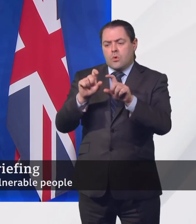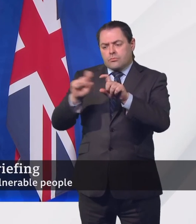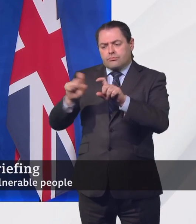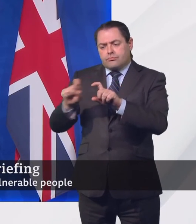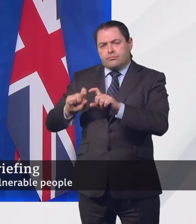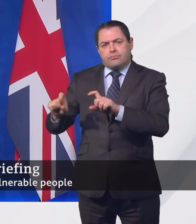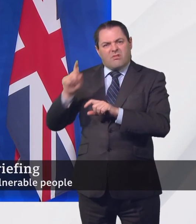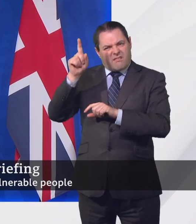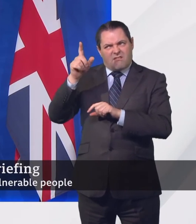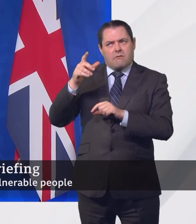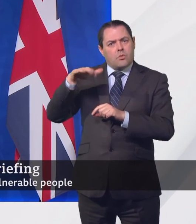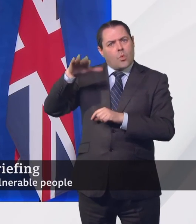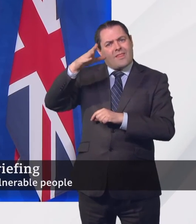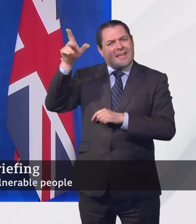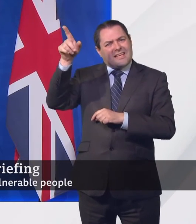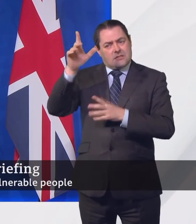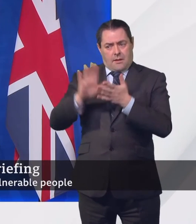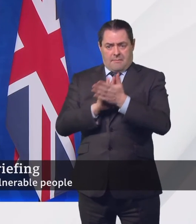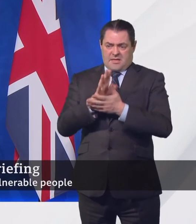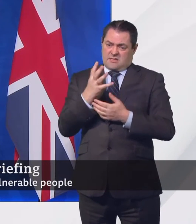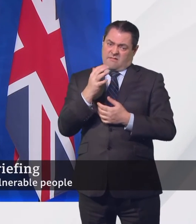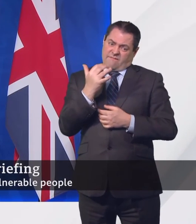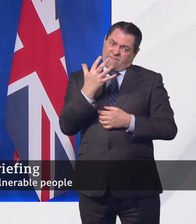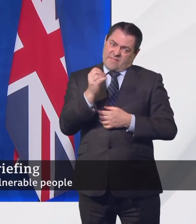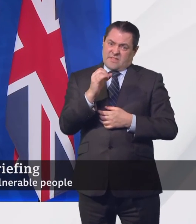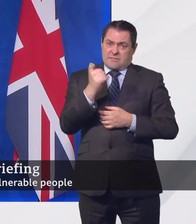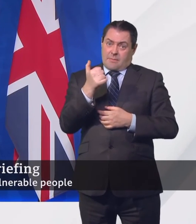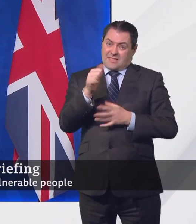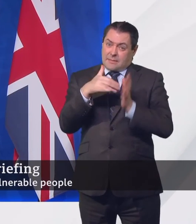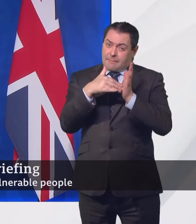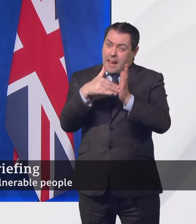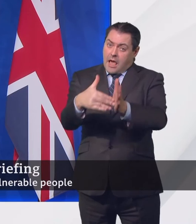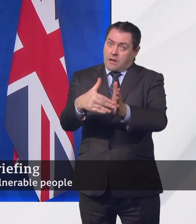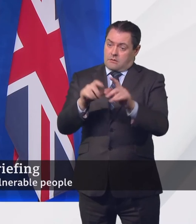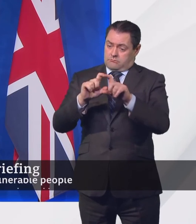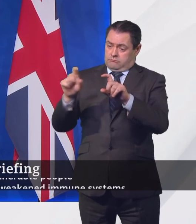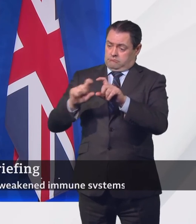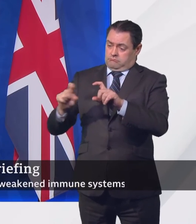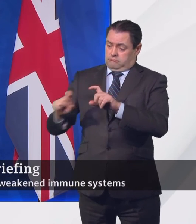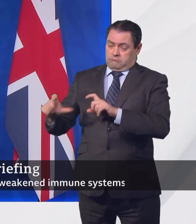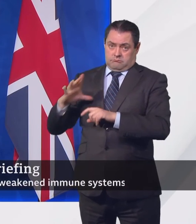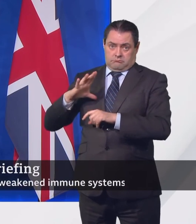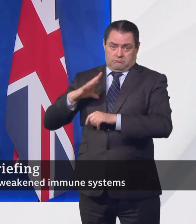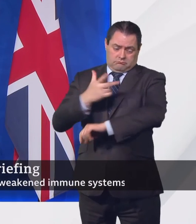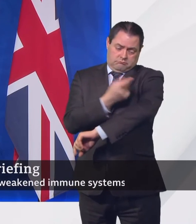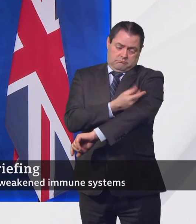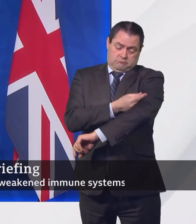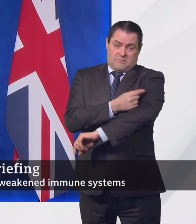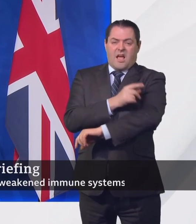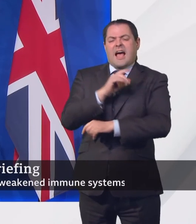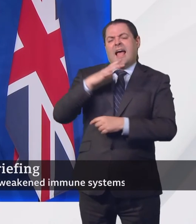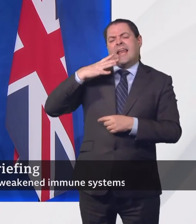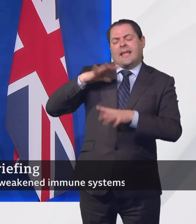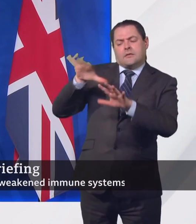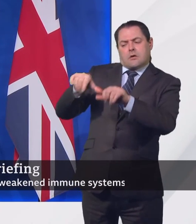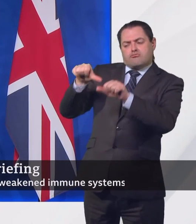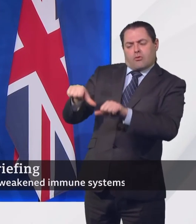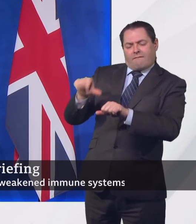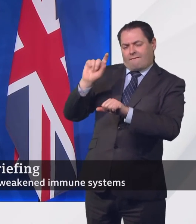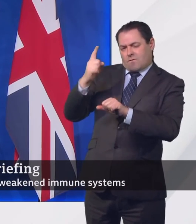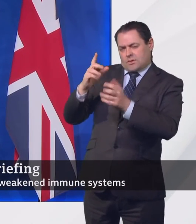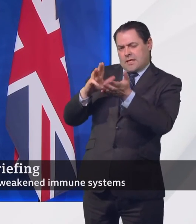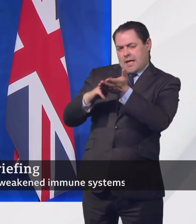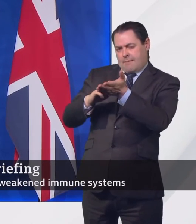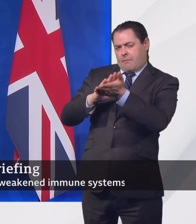between 50 and 60 million doses of UK-made vaccine, subject to the right approvals from the MHRA.